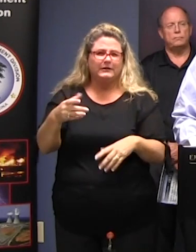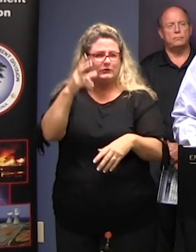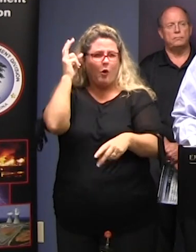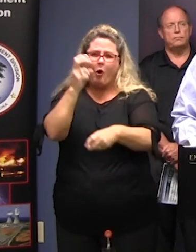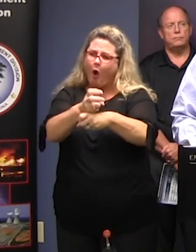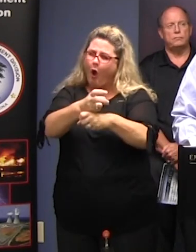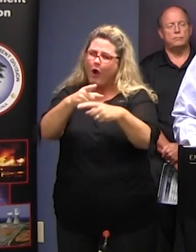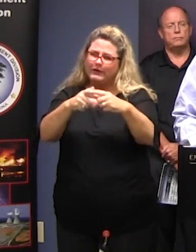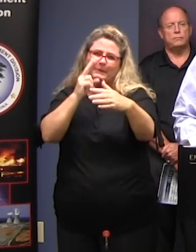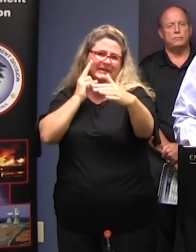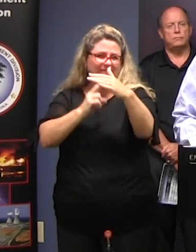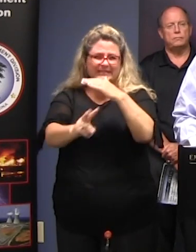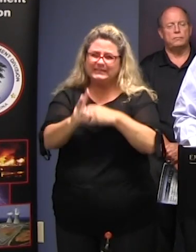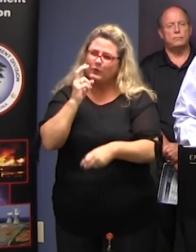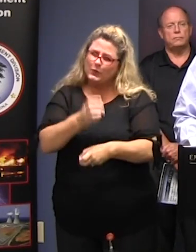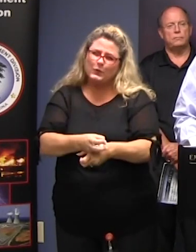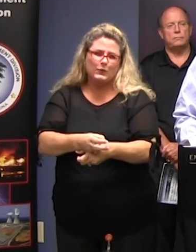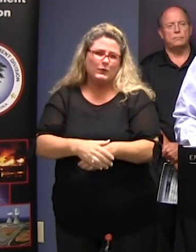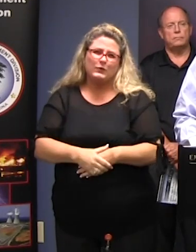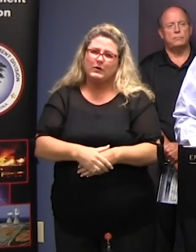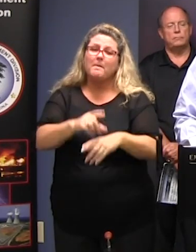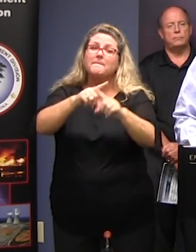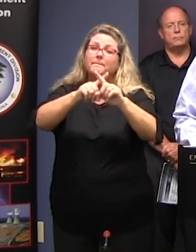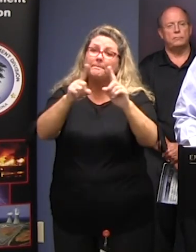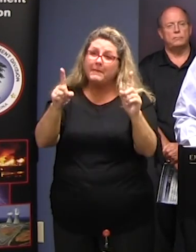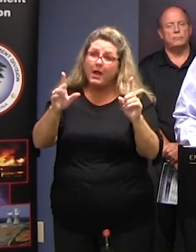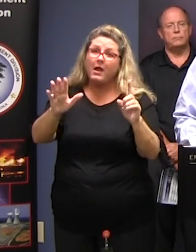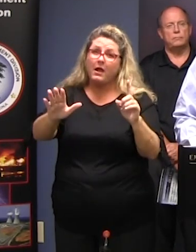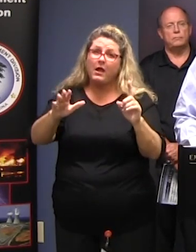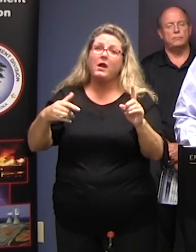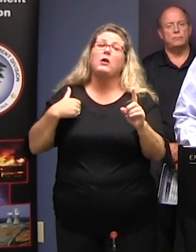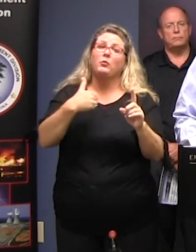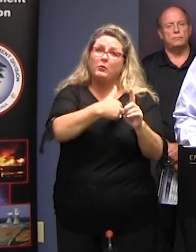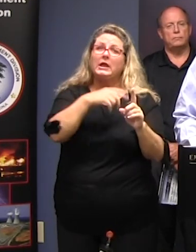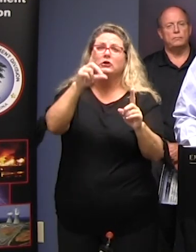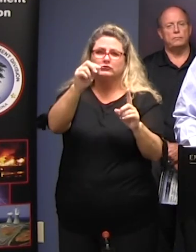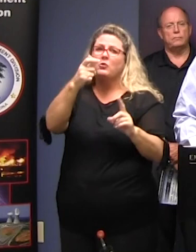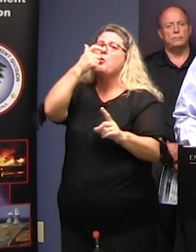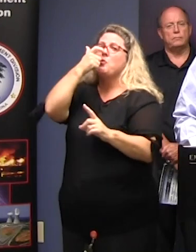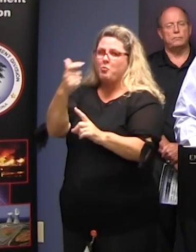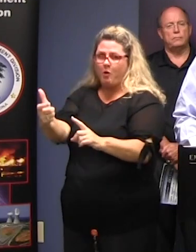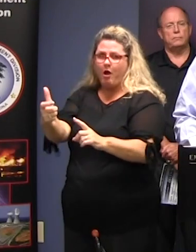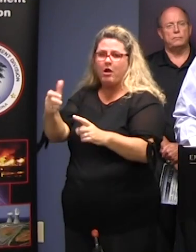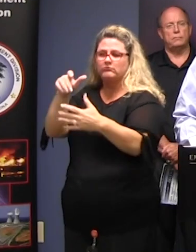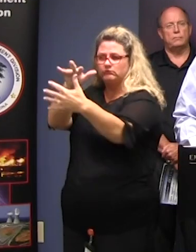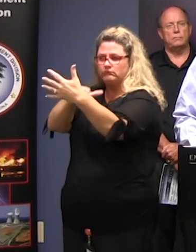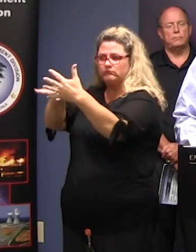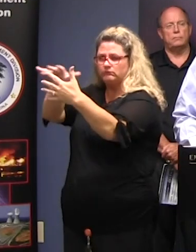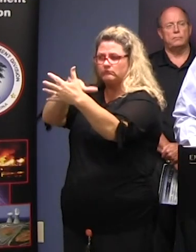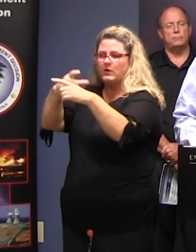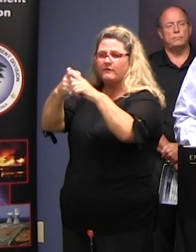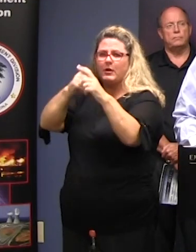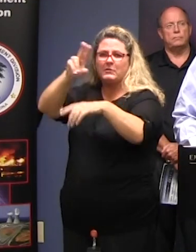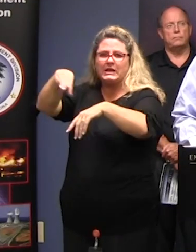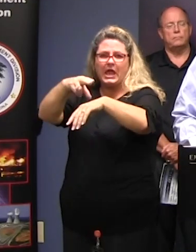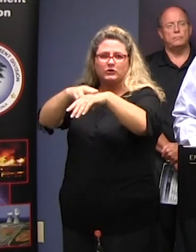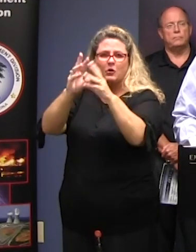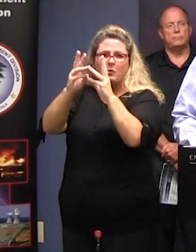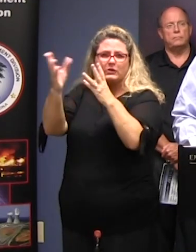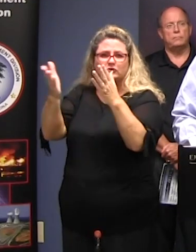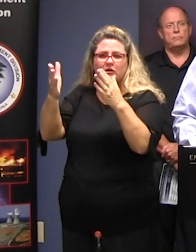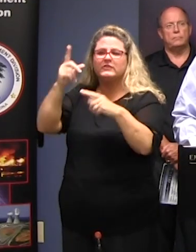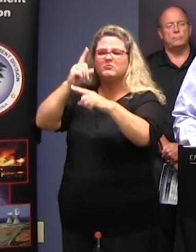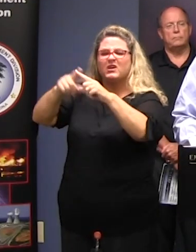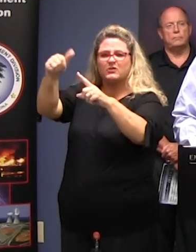that we have the the capability of watching and determining along with the national weather service and other